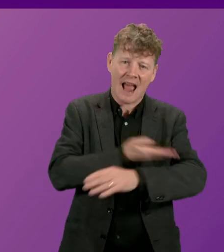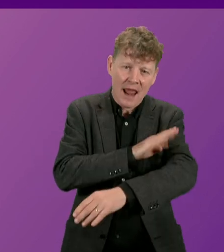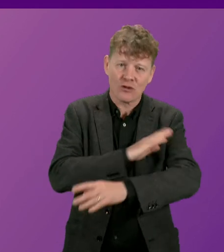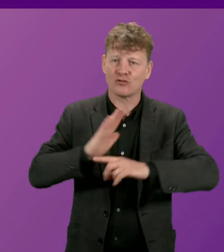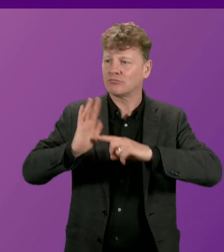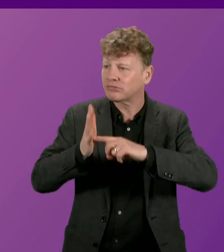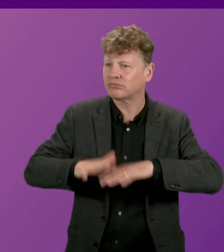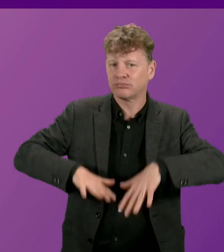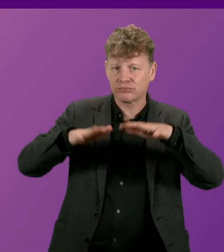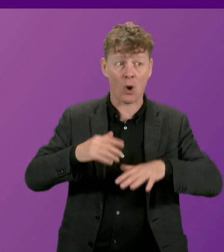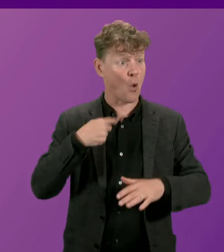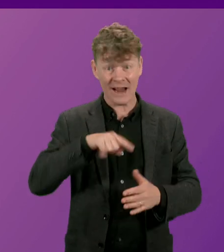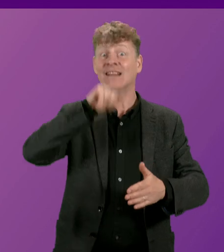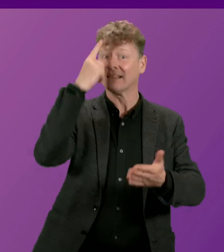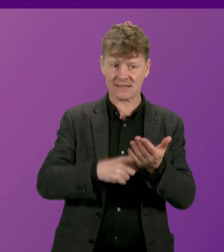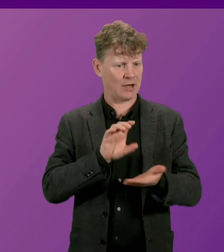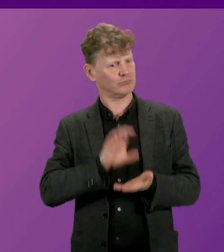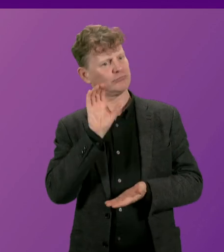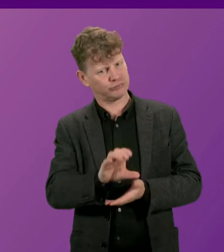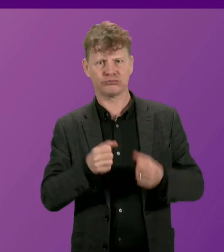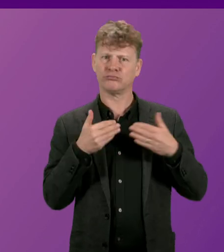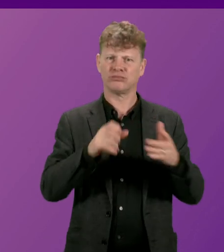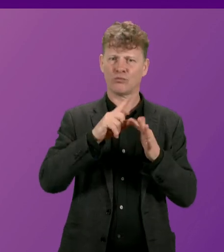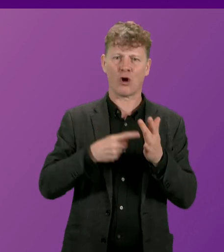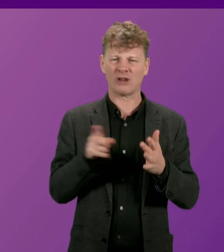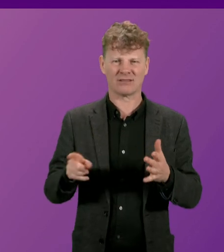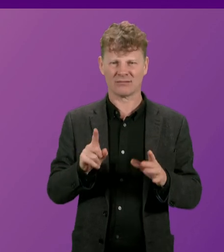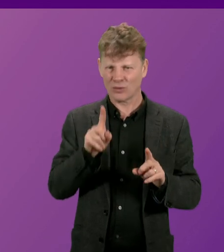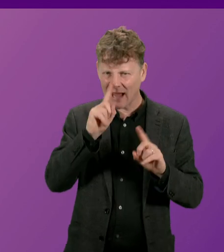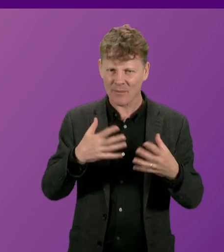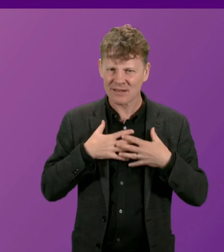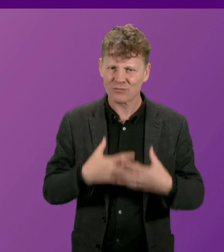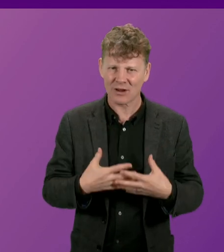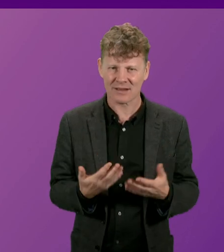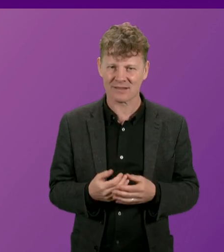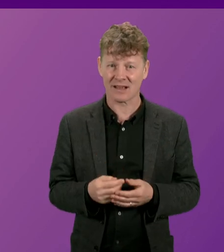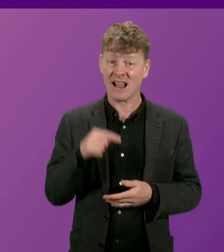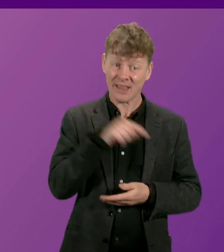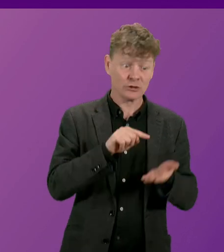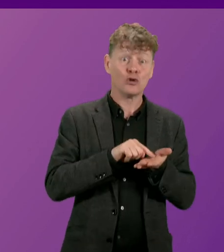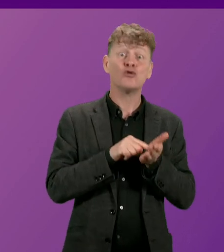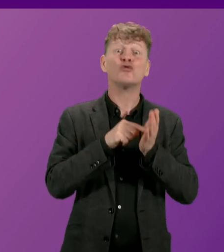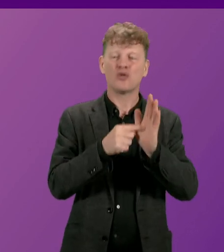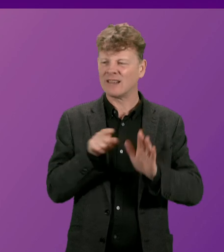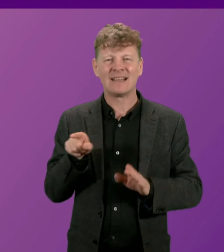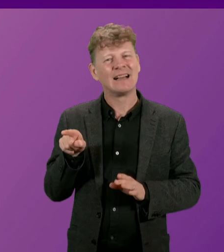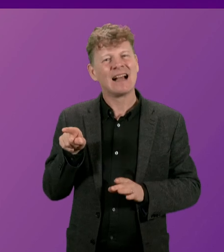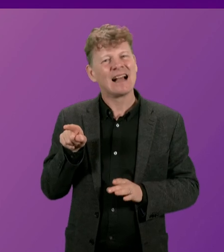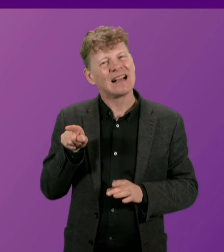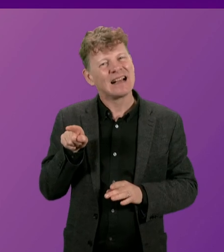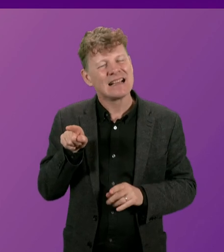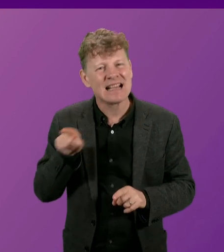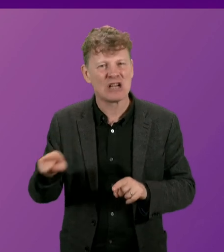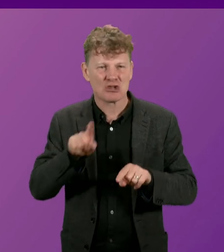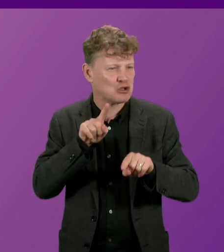decision to consent a renewable energy development. What this represents is the grubbing at the bottom of a